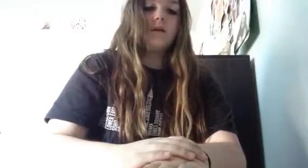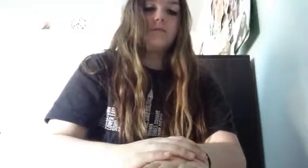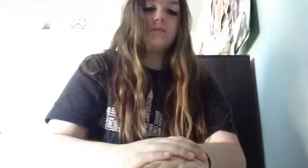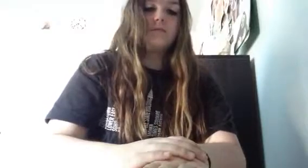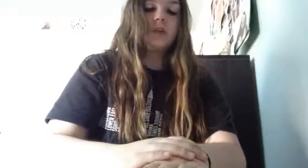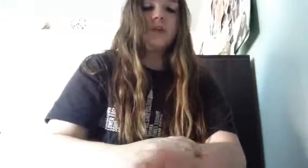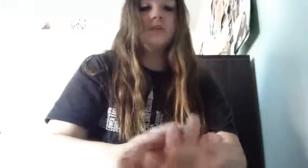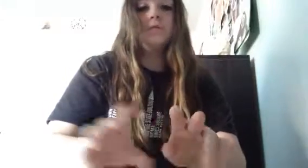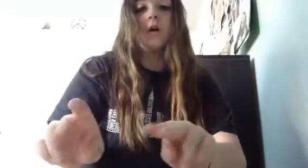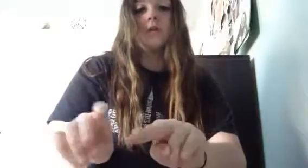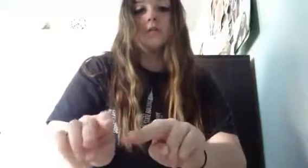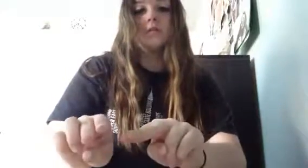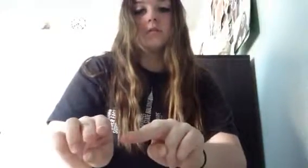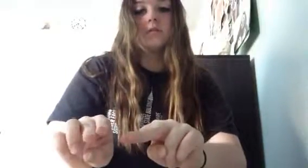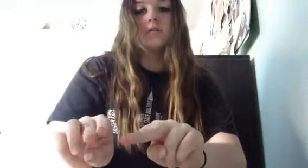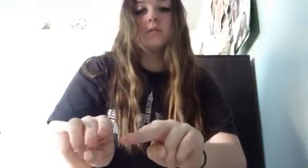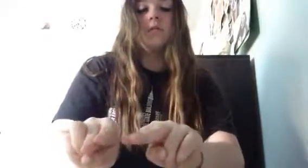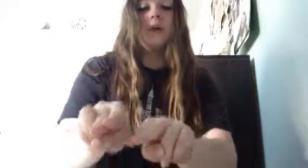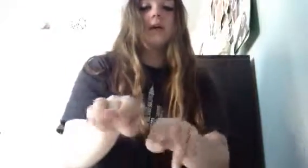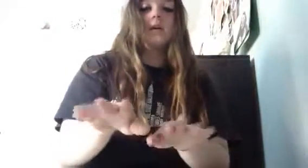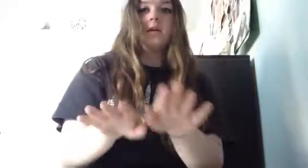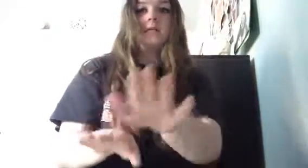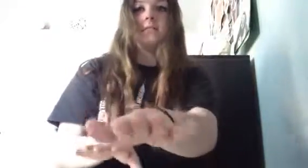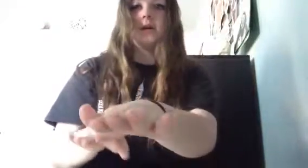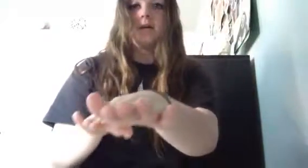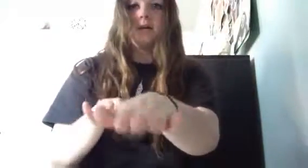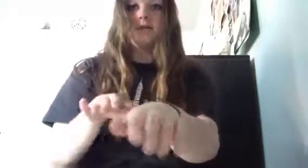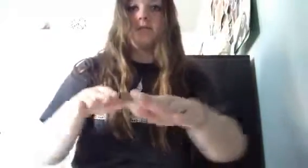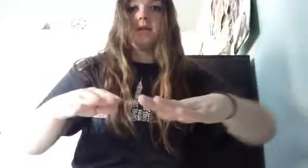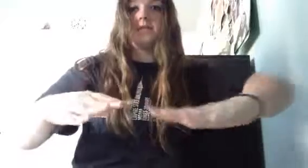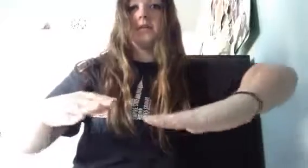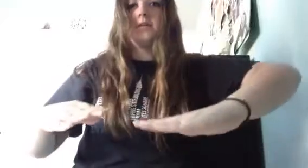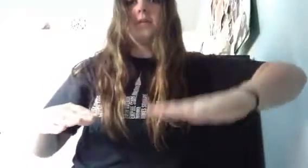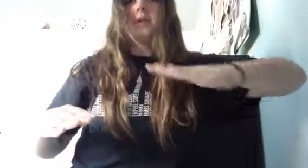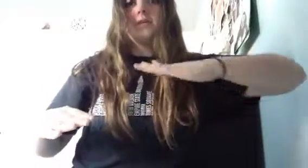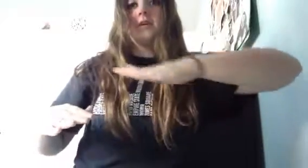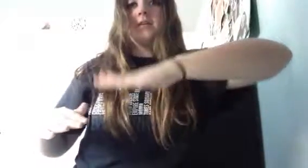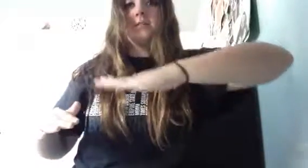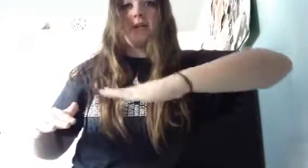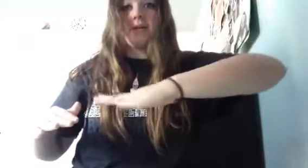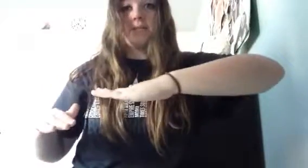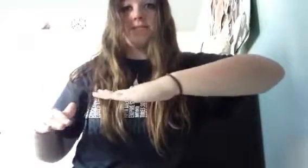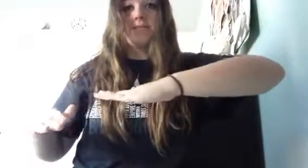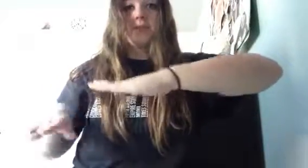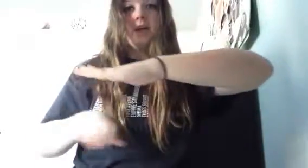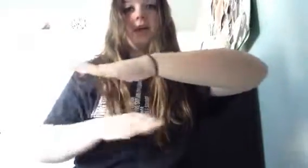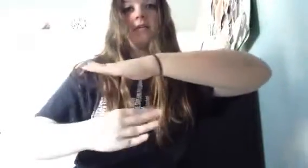um these two cars so like here's my car i don't know if you can tell so like here's my car and